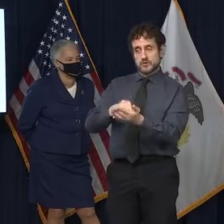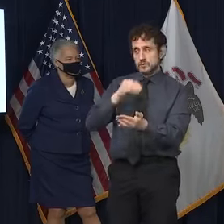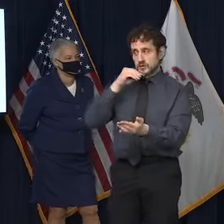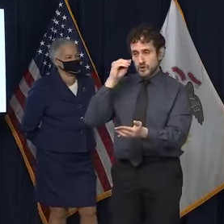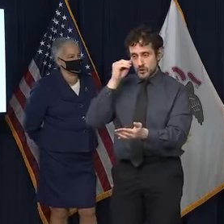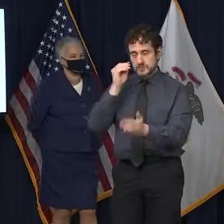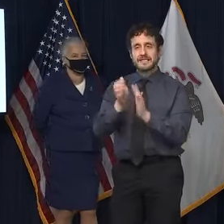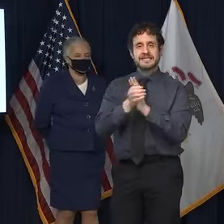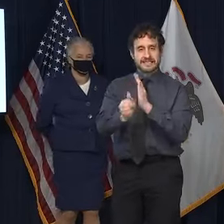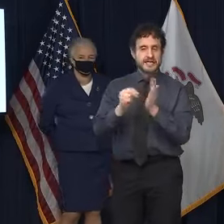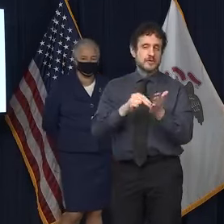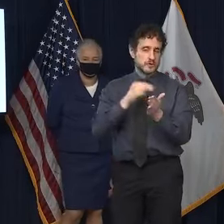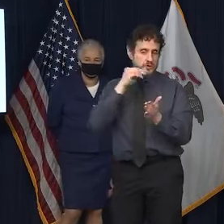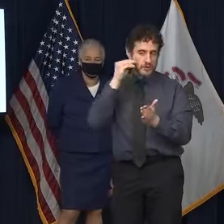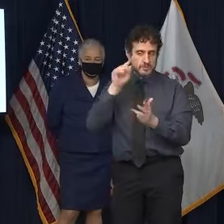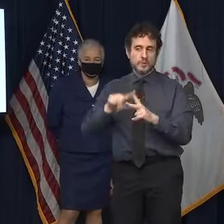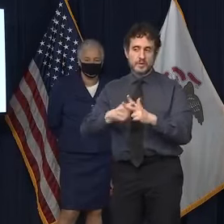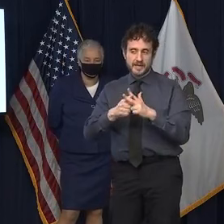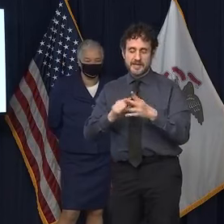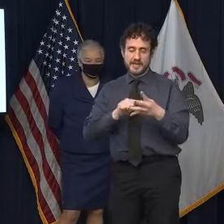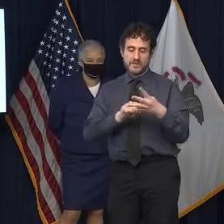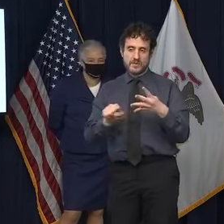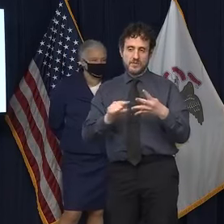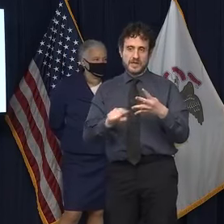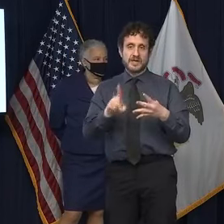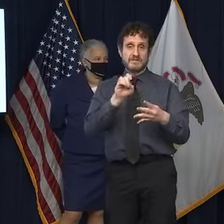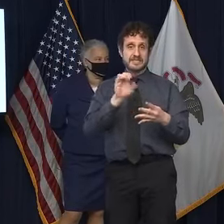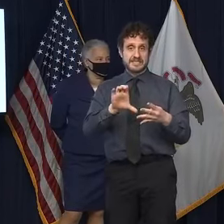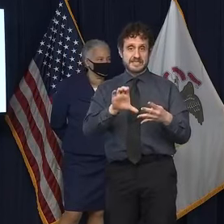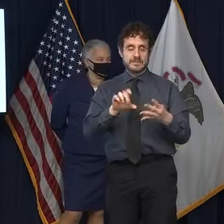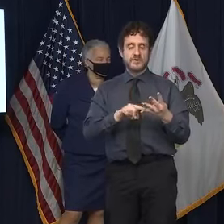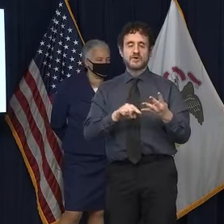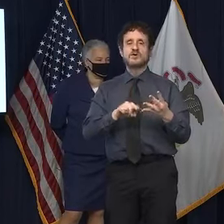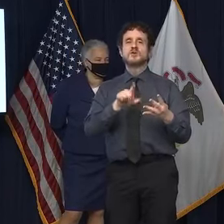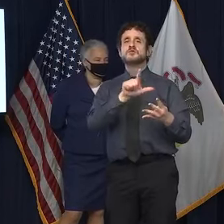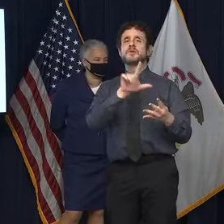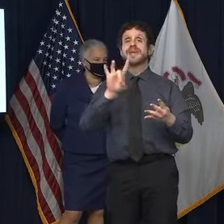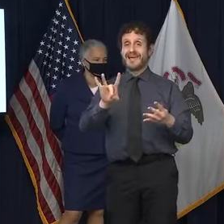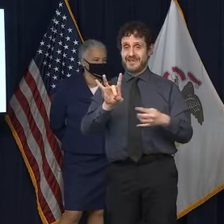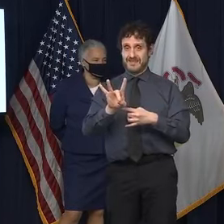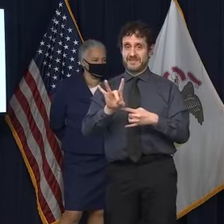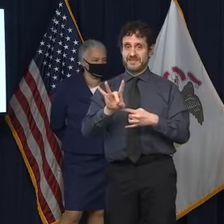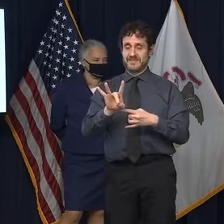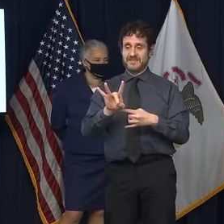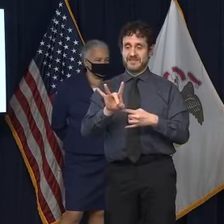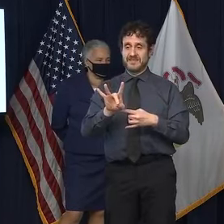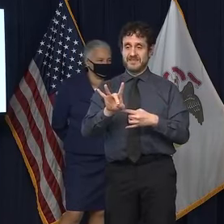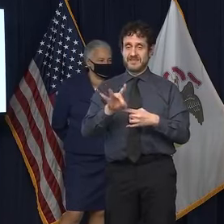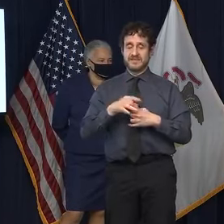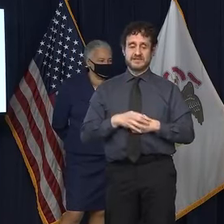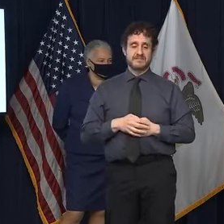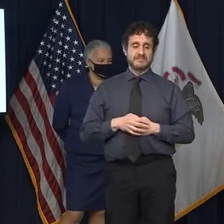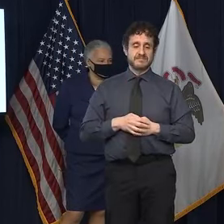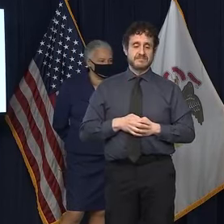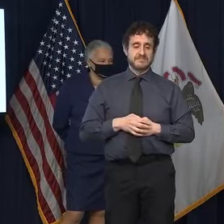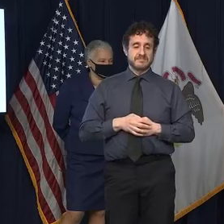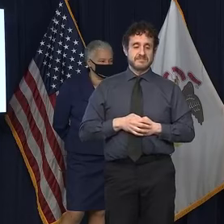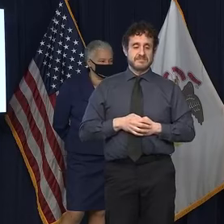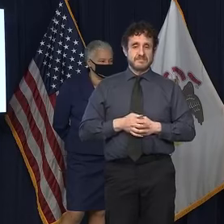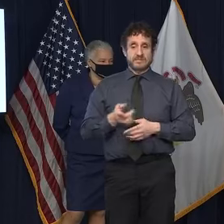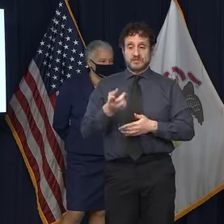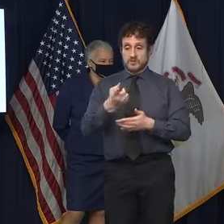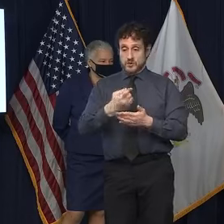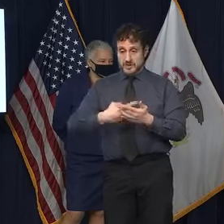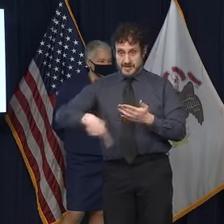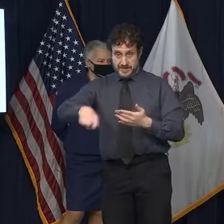the skilled nursing facilities, will begin the week of December 28th. We will be pushing the allotment for next week, the